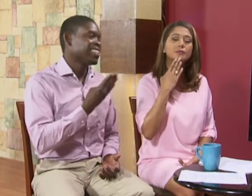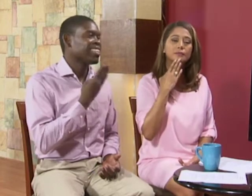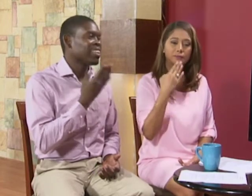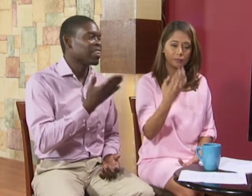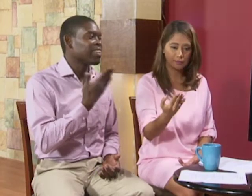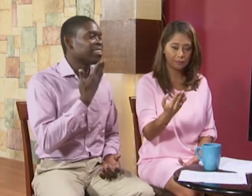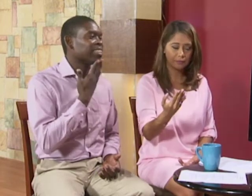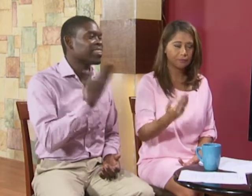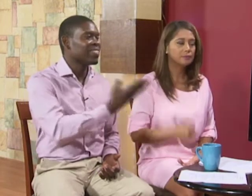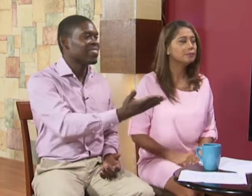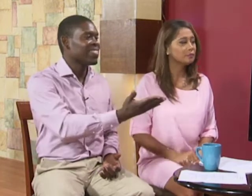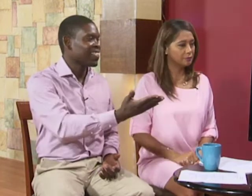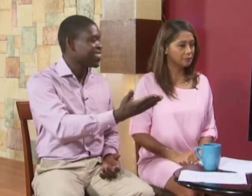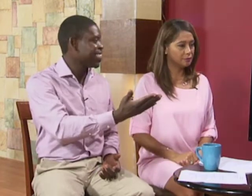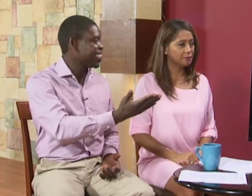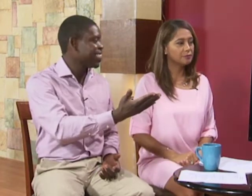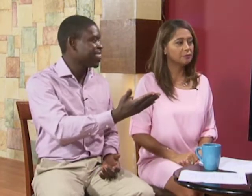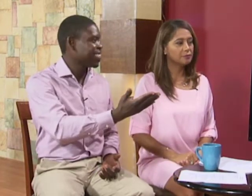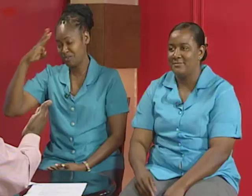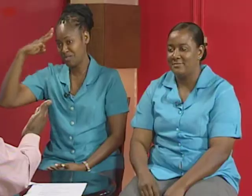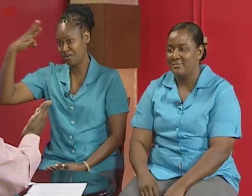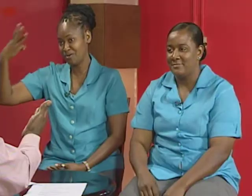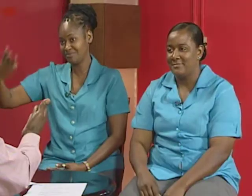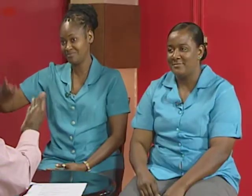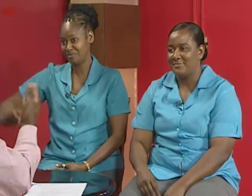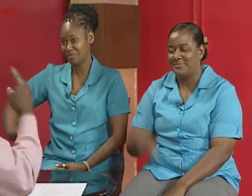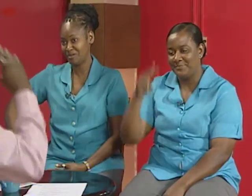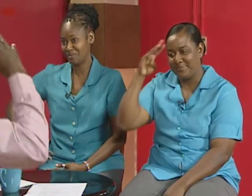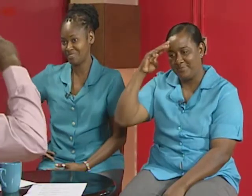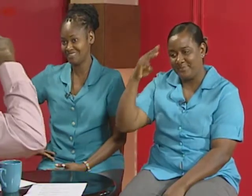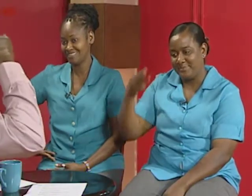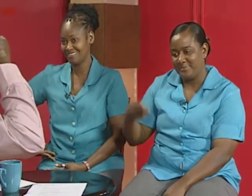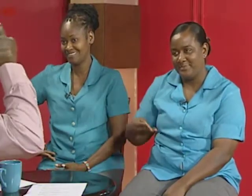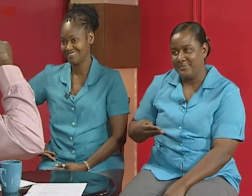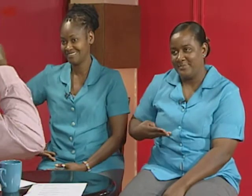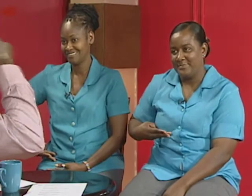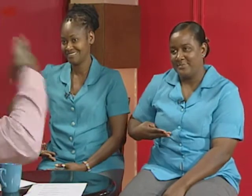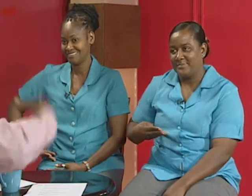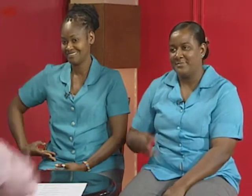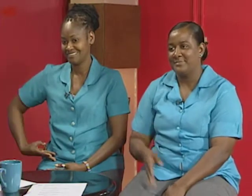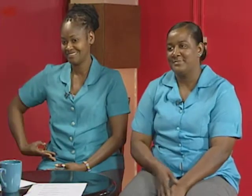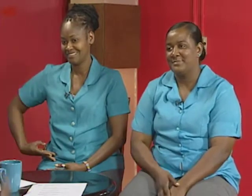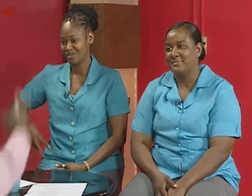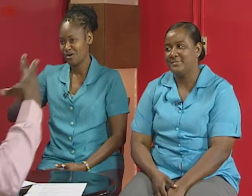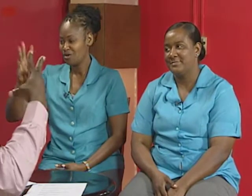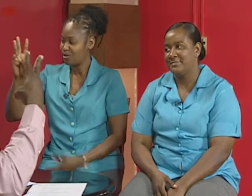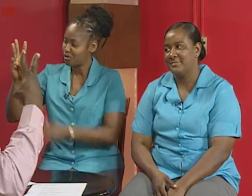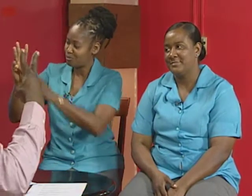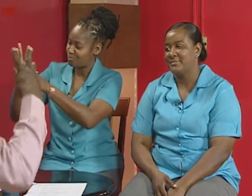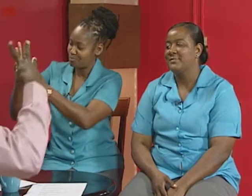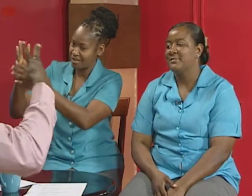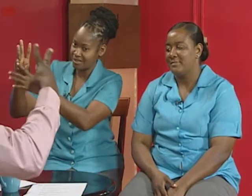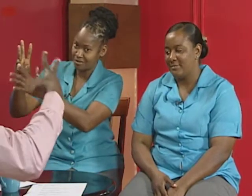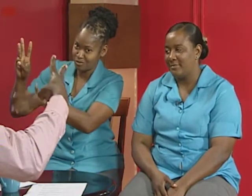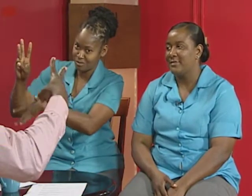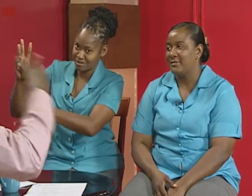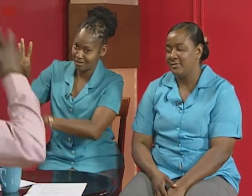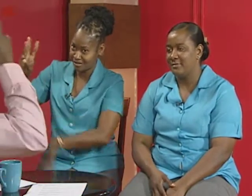okay thank you and of course we did welcome remember that one which is w down pinky holy pinky yeah